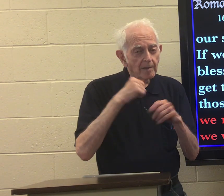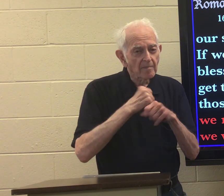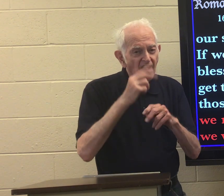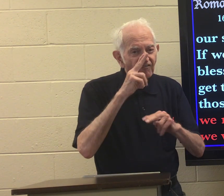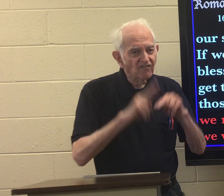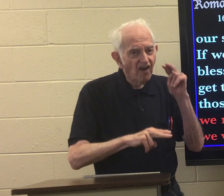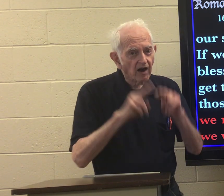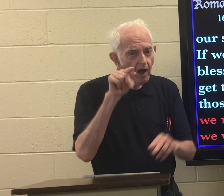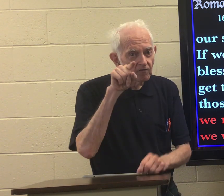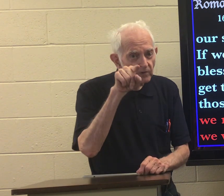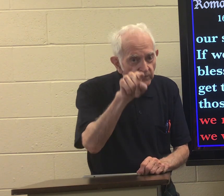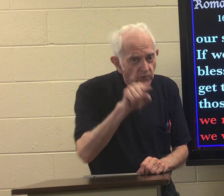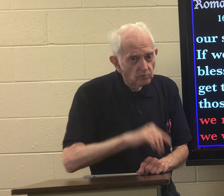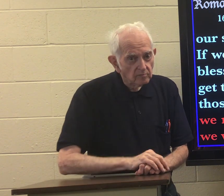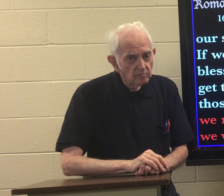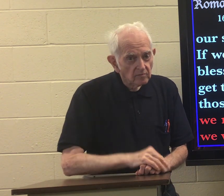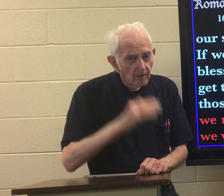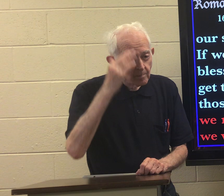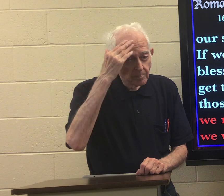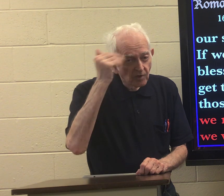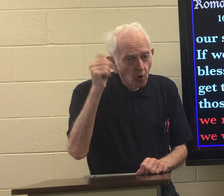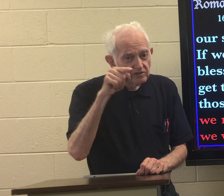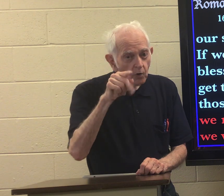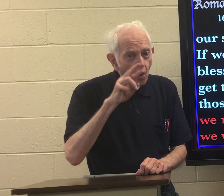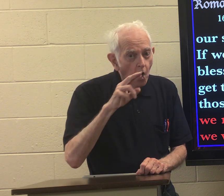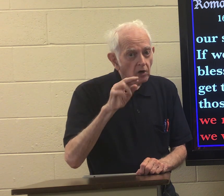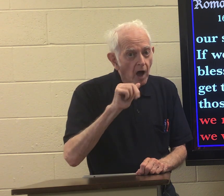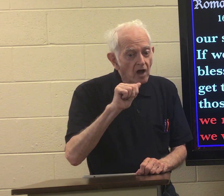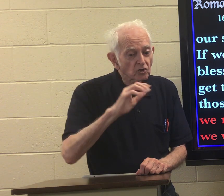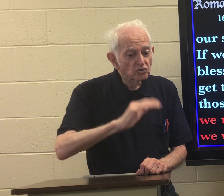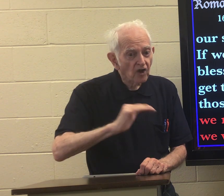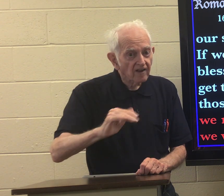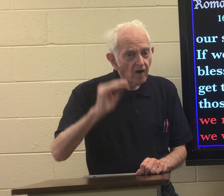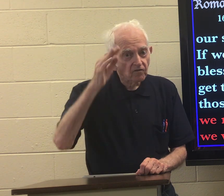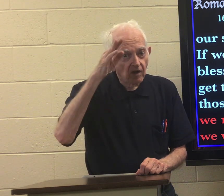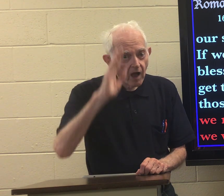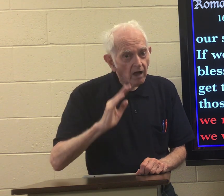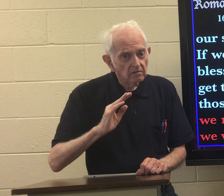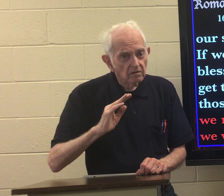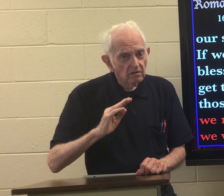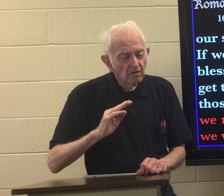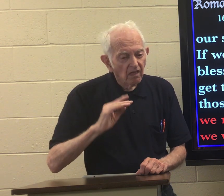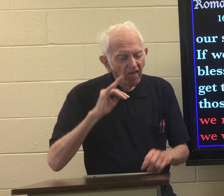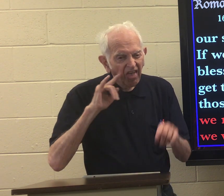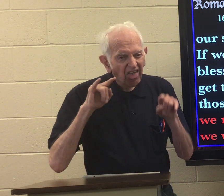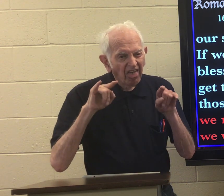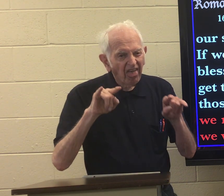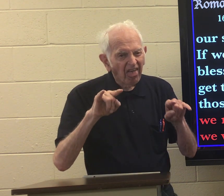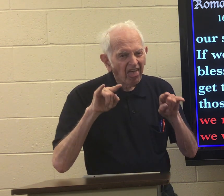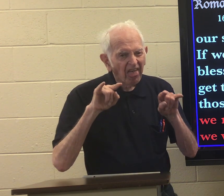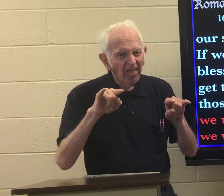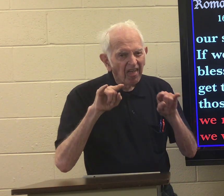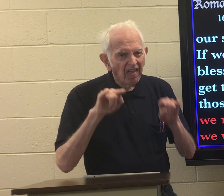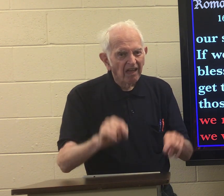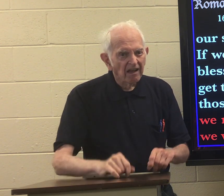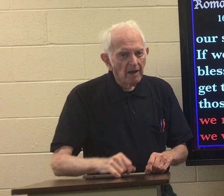some people make fun of you because you are child of God they mock you